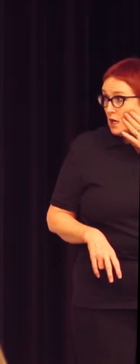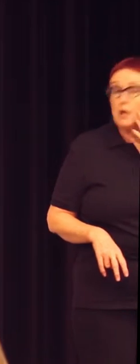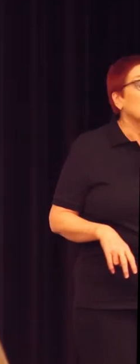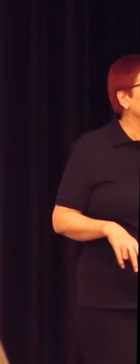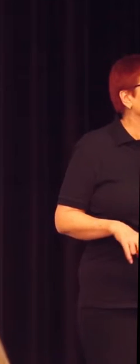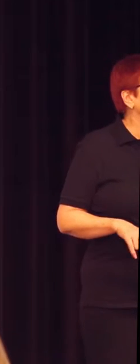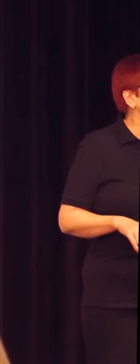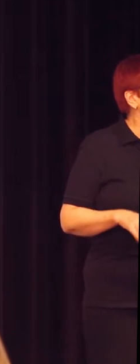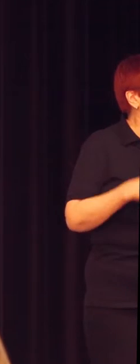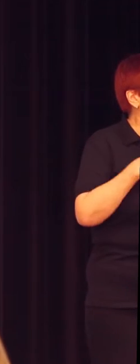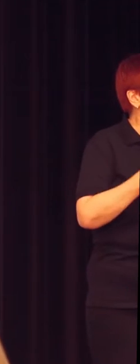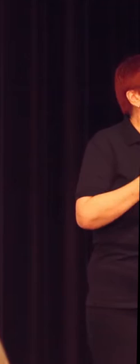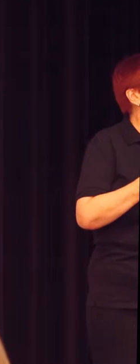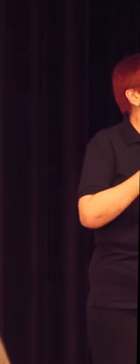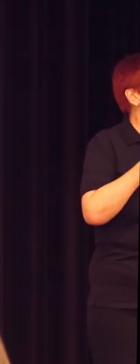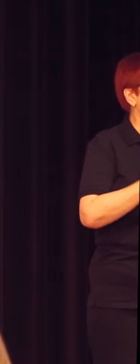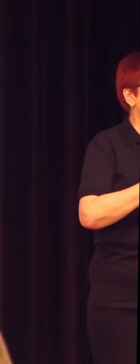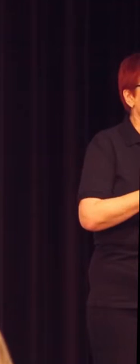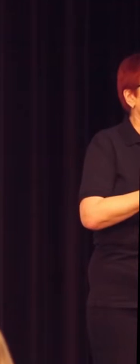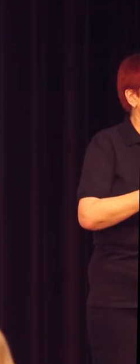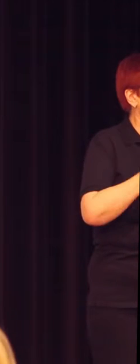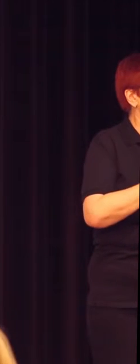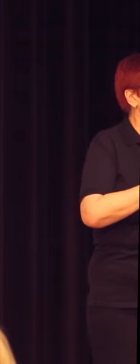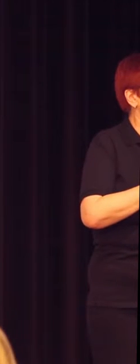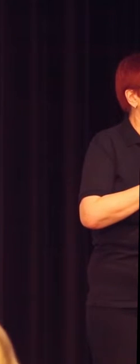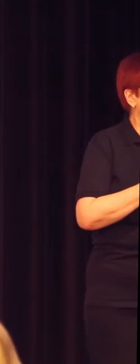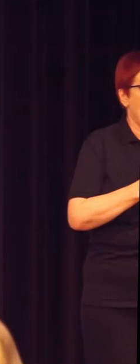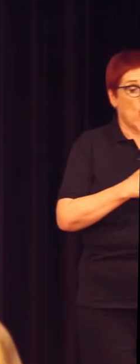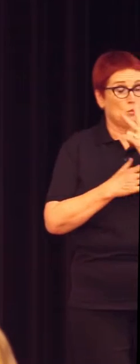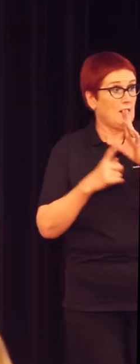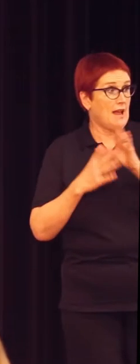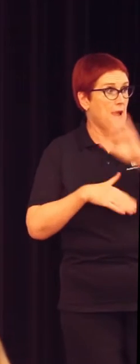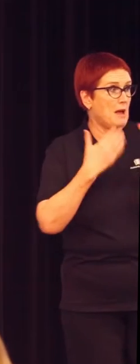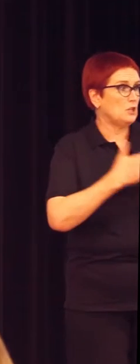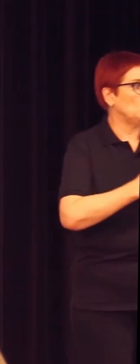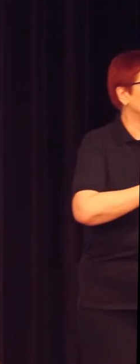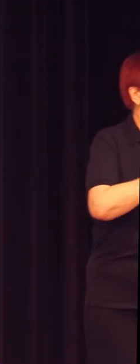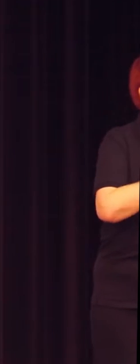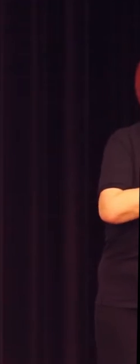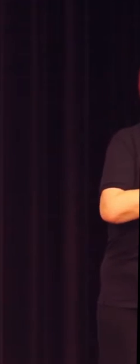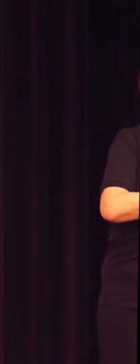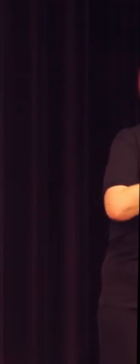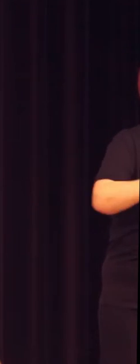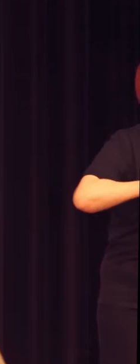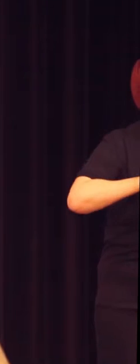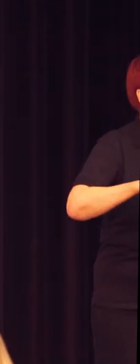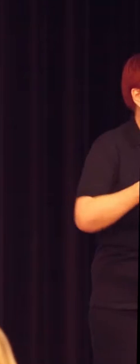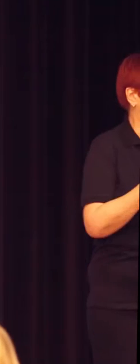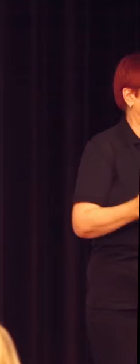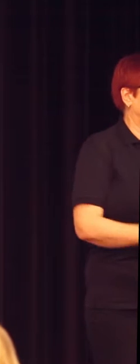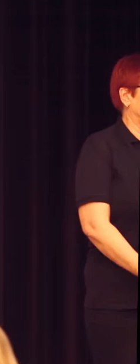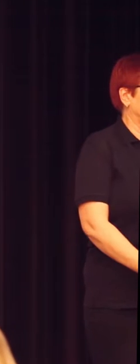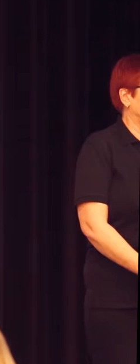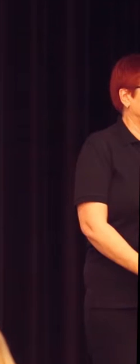12am. Whoever said that is right? 12am to 2am is when they are most active. So,